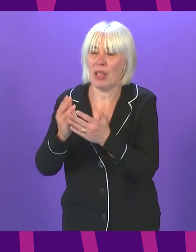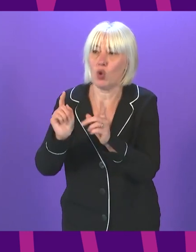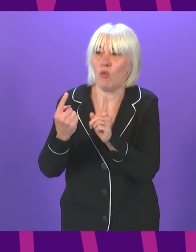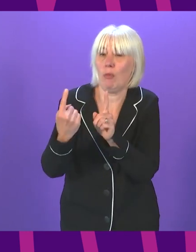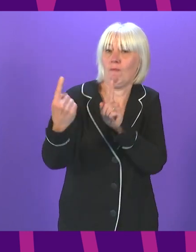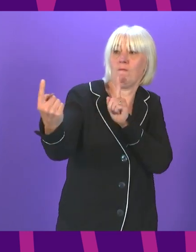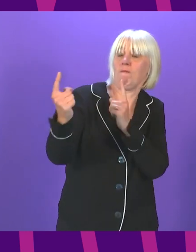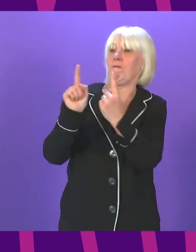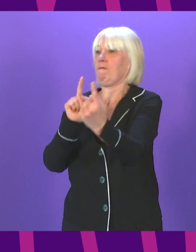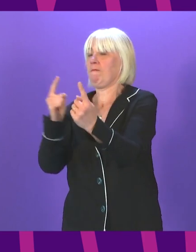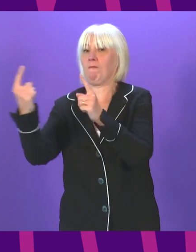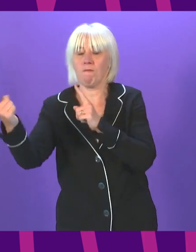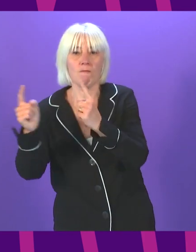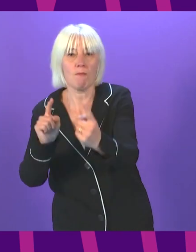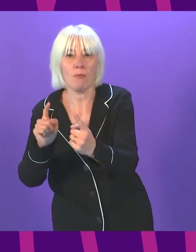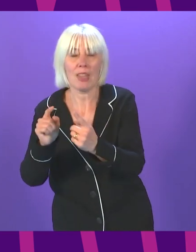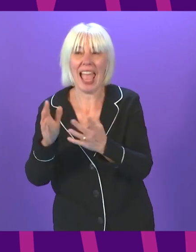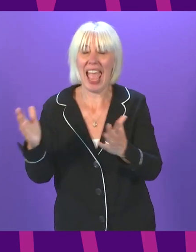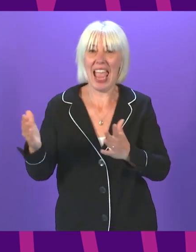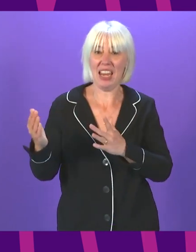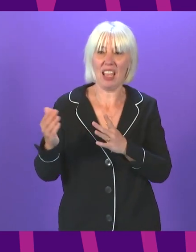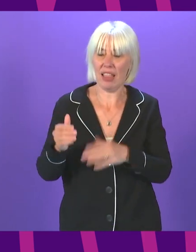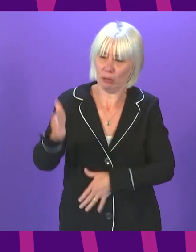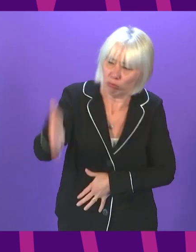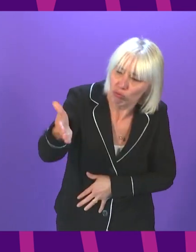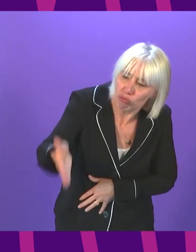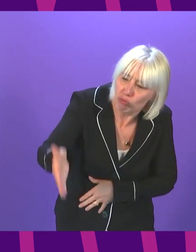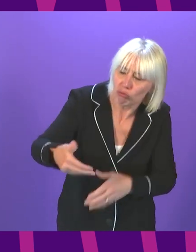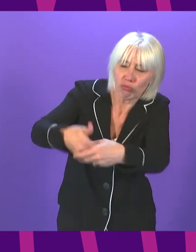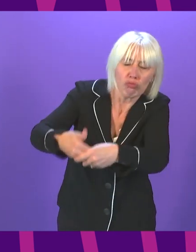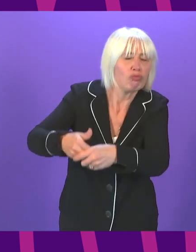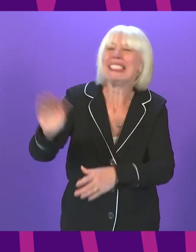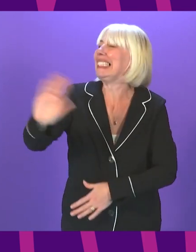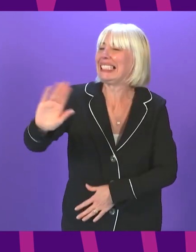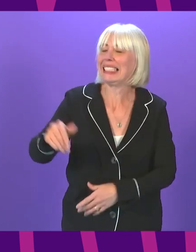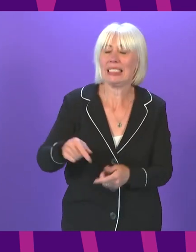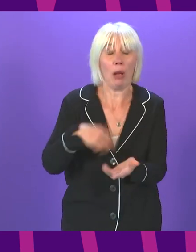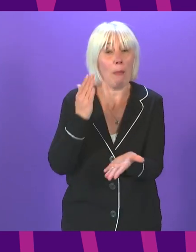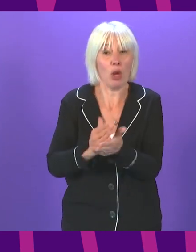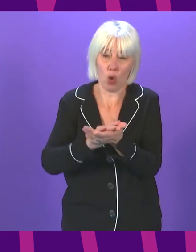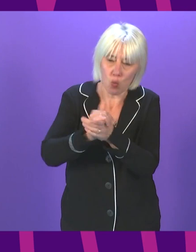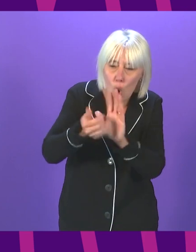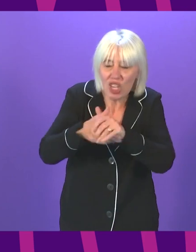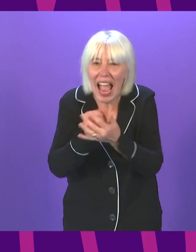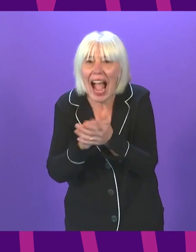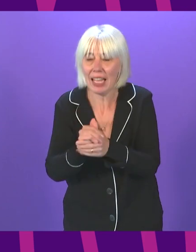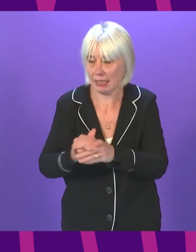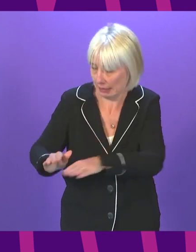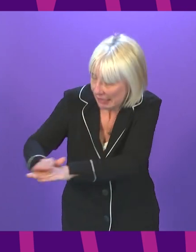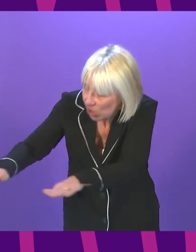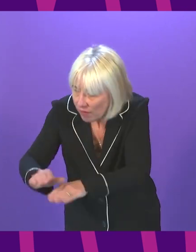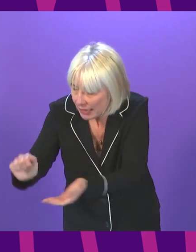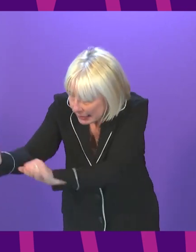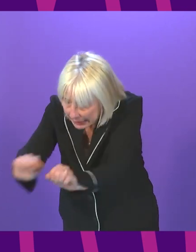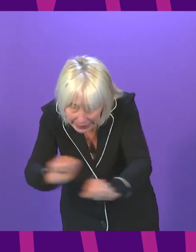indoors. Minimise direct physical contact, like handshaking for example, and keep washing your hands and surfaces thoroughly.